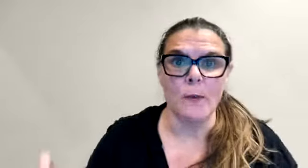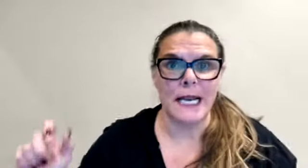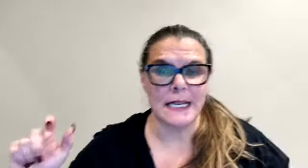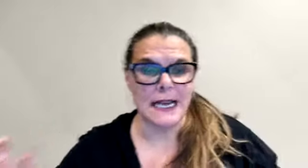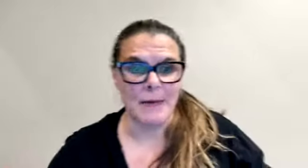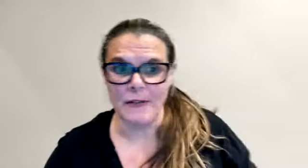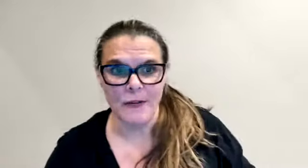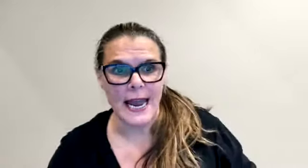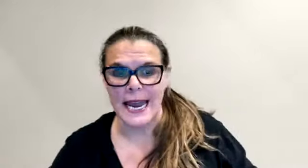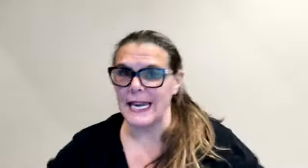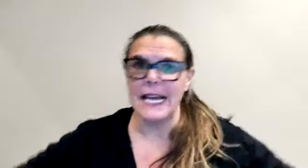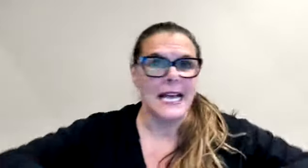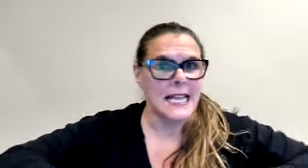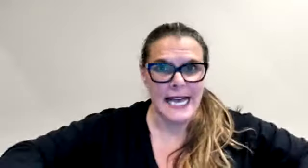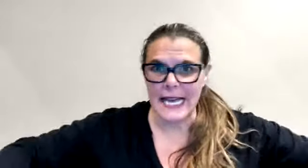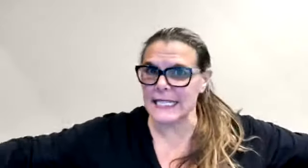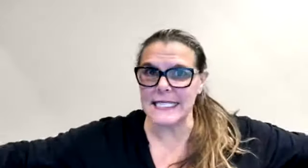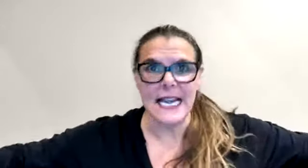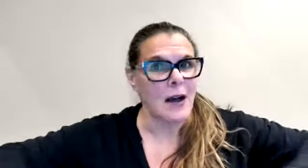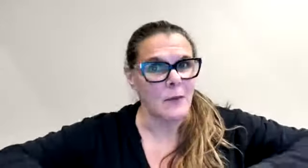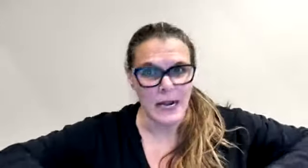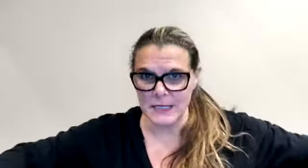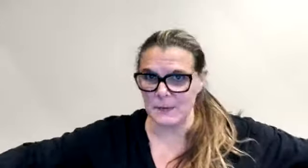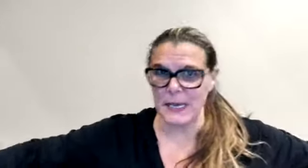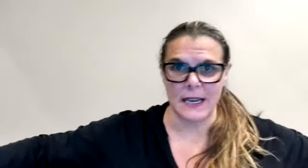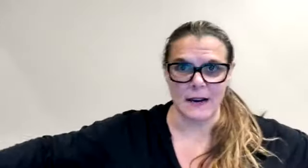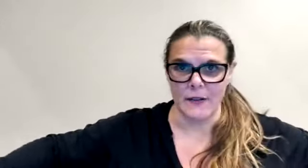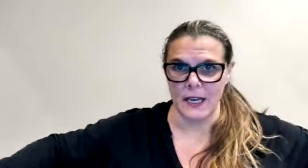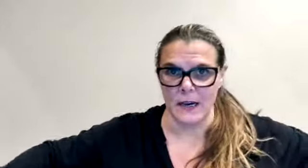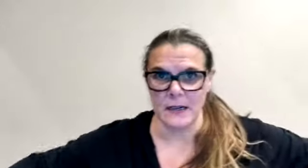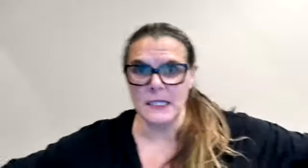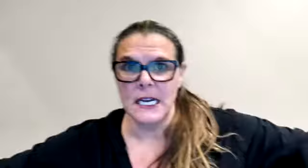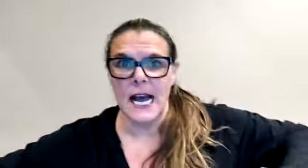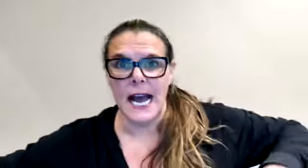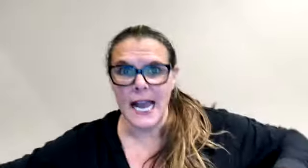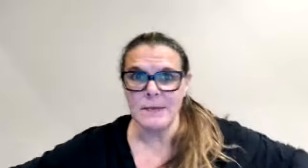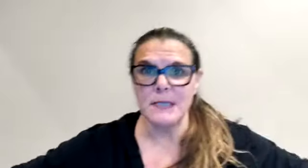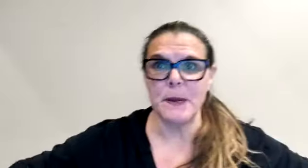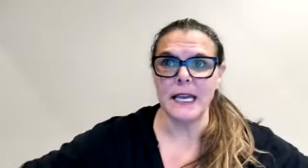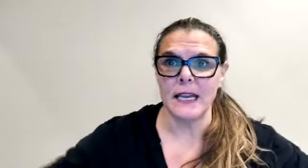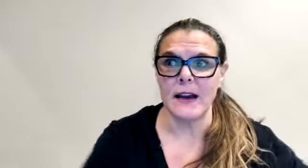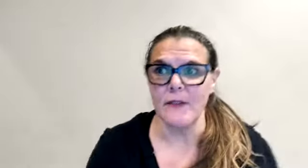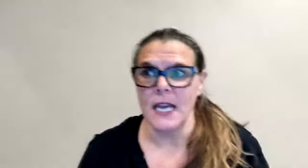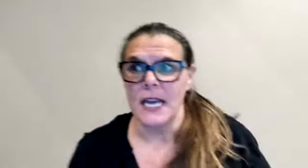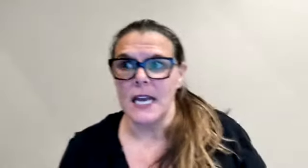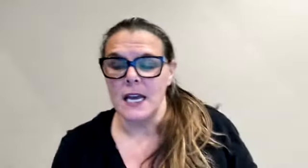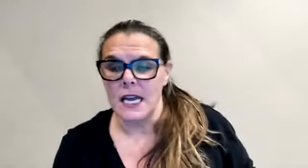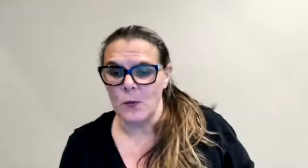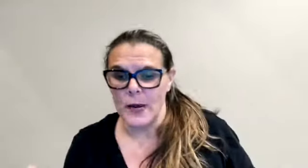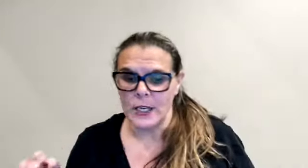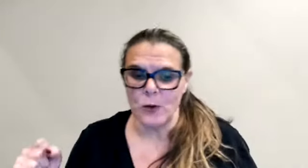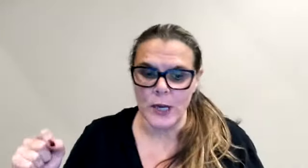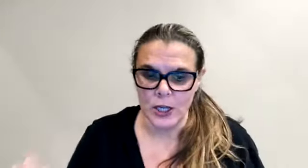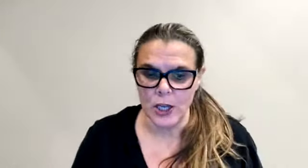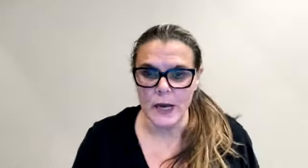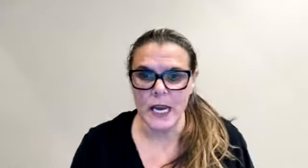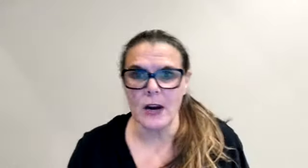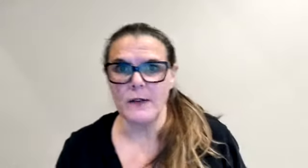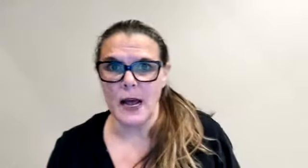because I'm afraid. That is not what I'm speaking of here. I'm speaking of when you hear of an